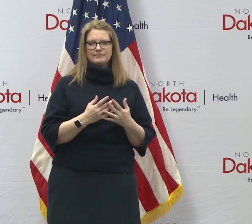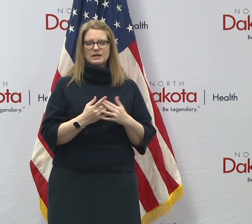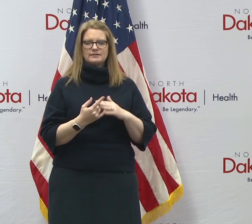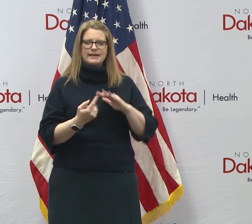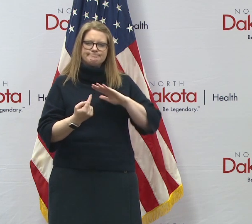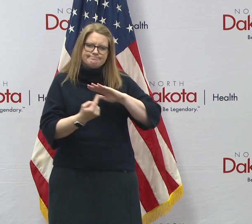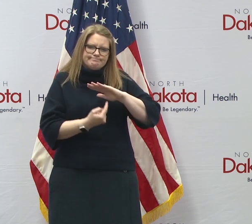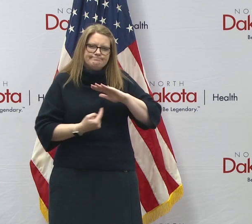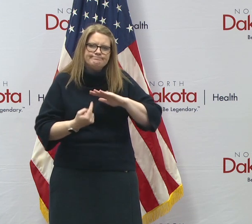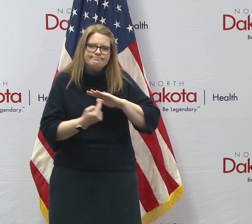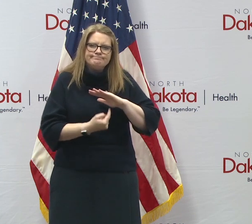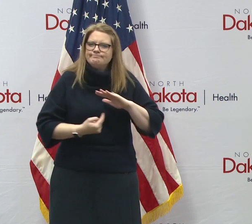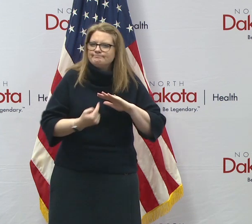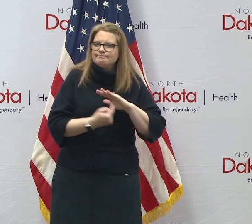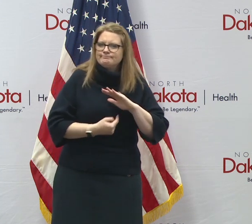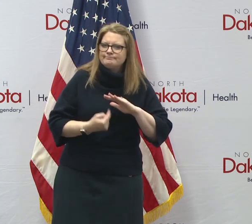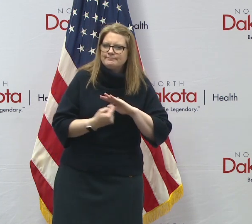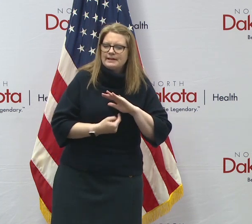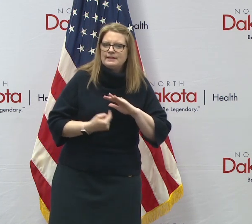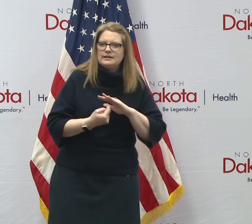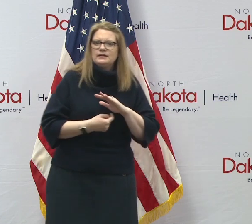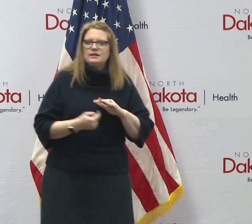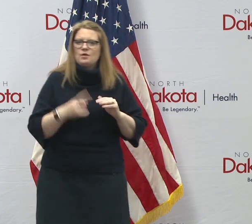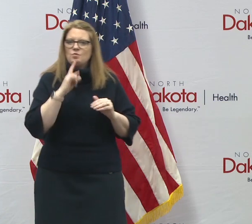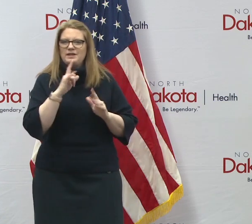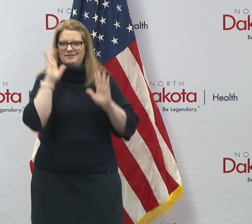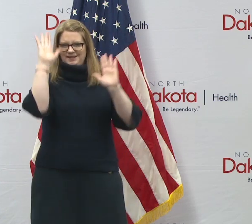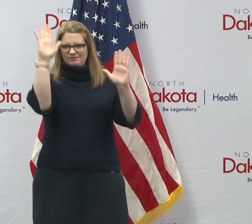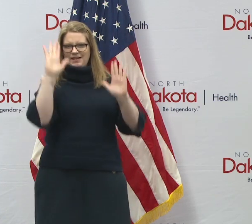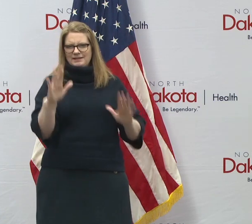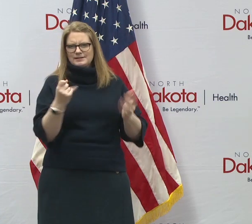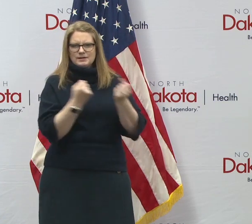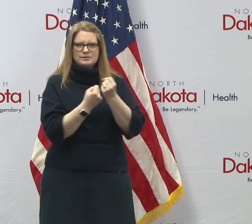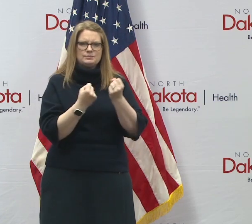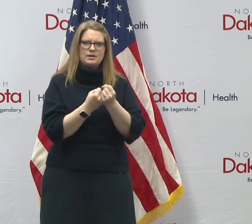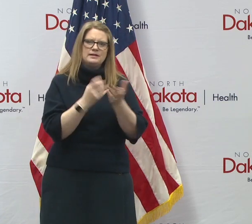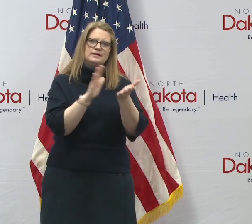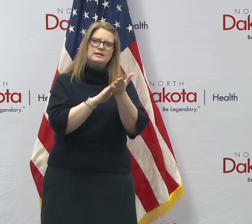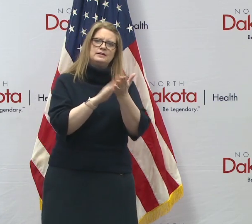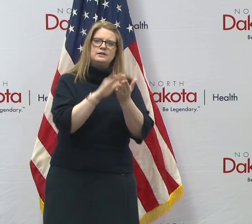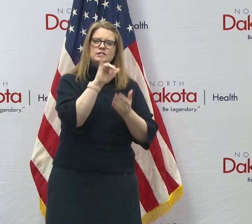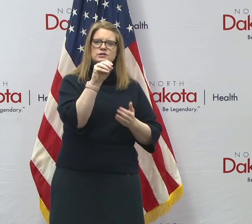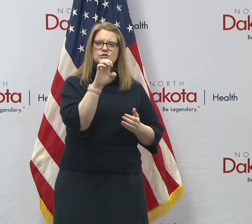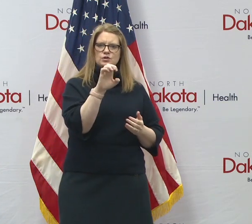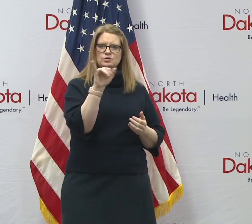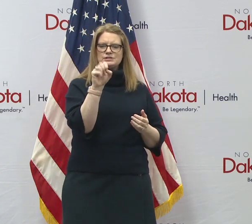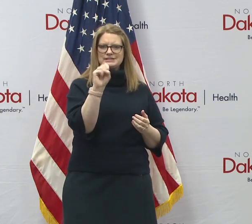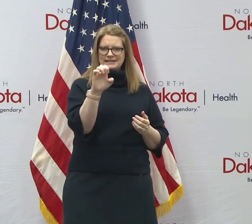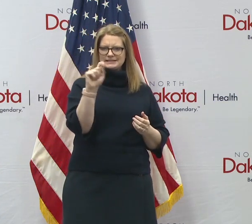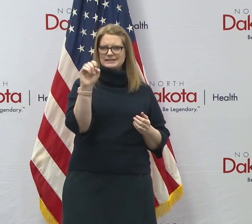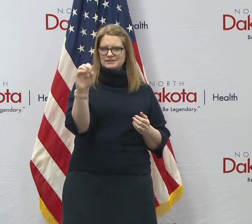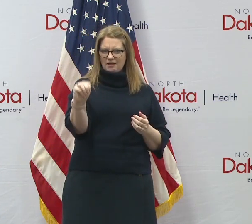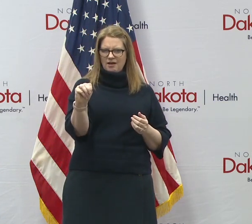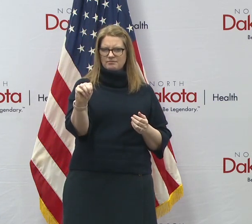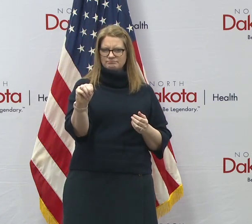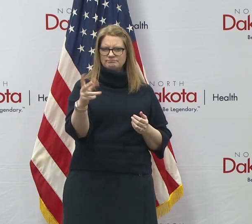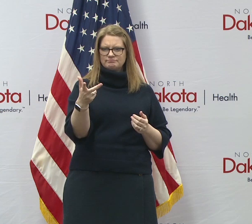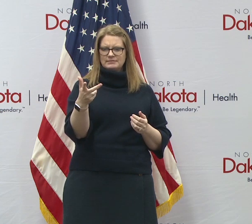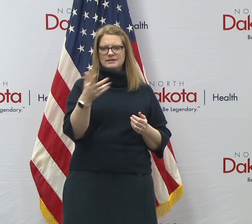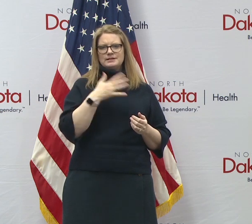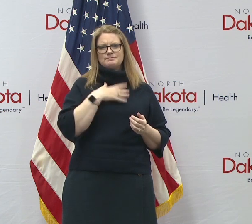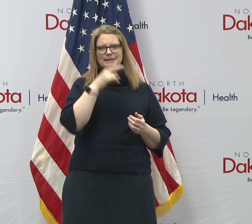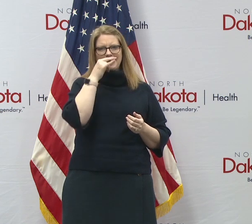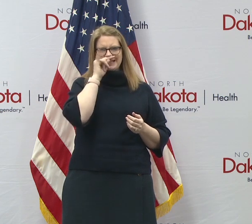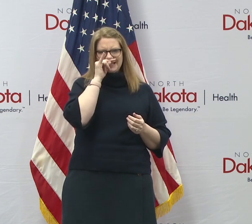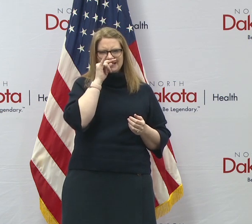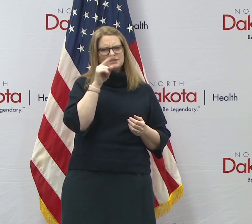from others, uh, I've had, you know, fantastic support, give a shout out to Joe, Jesse, and Tom, uh, that, you know, my kids